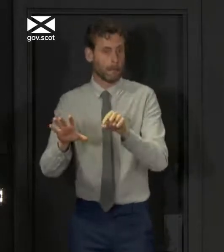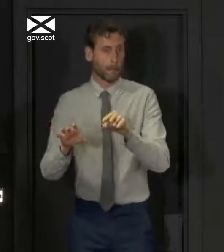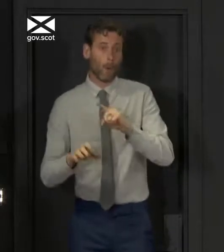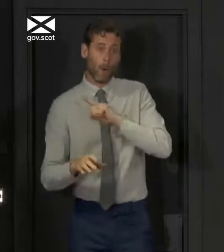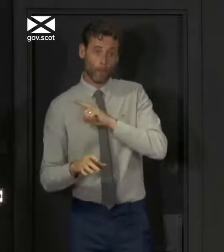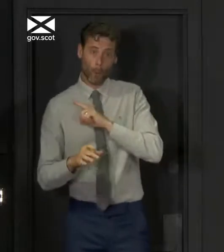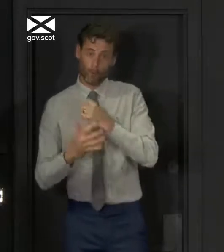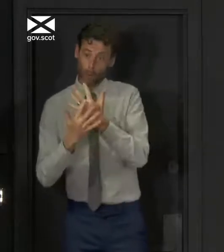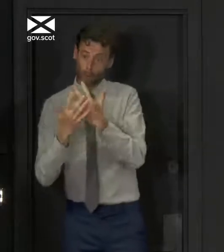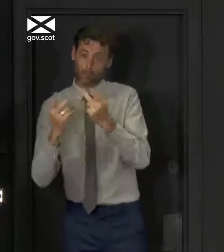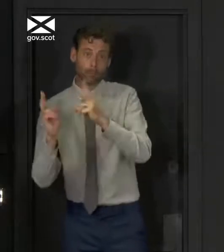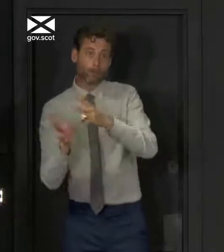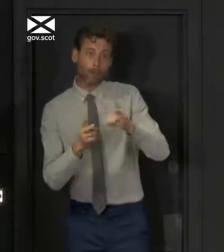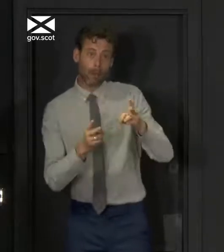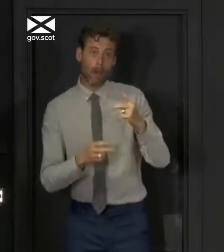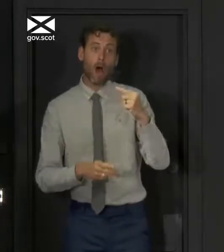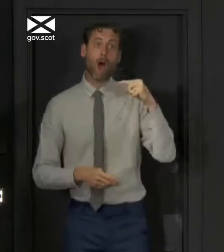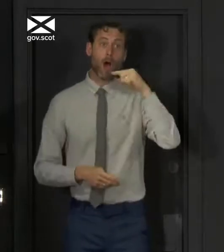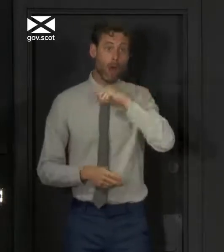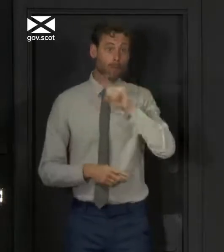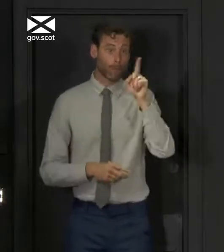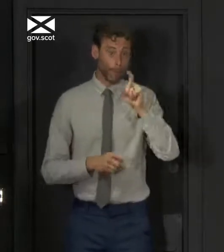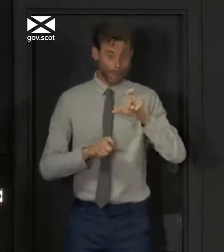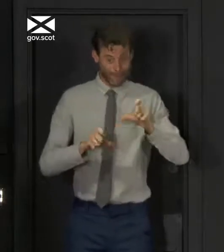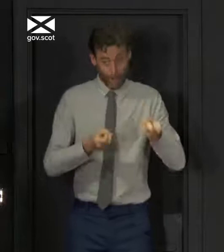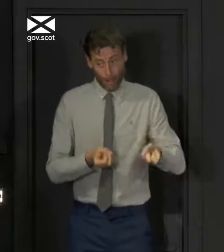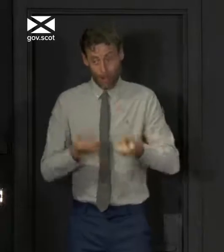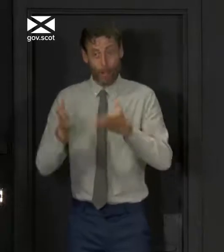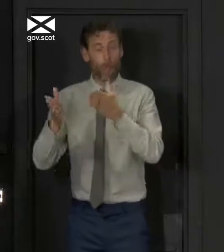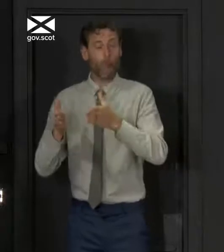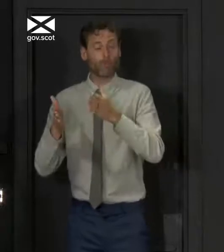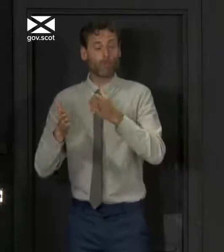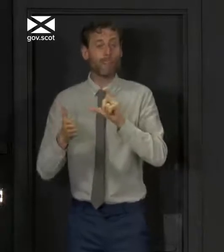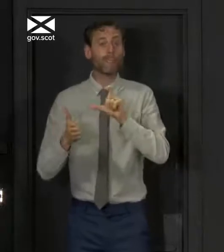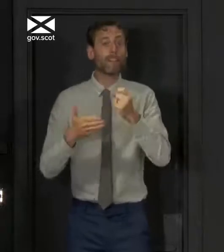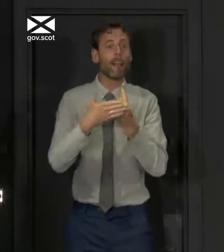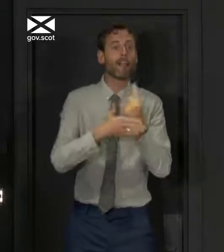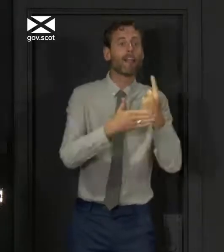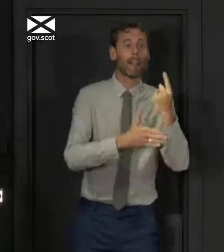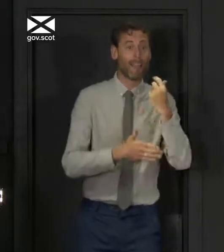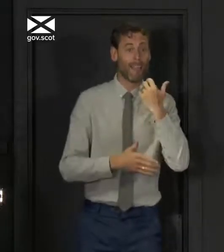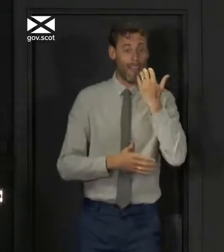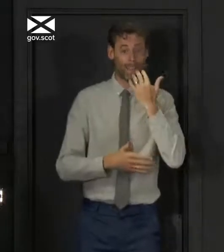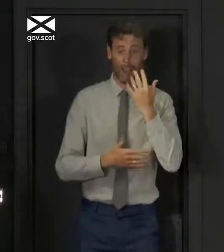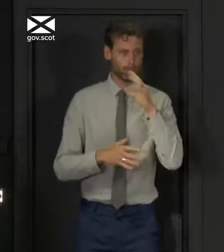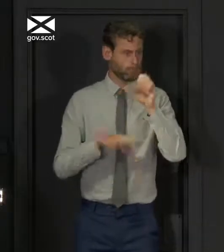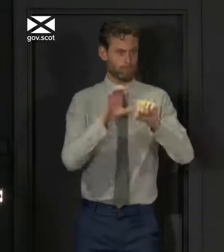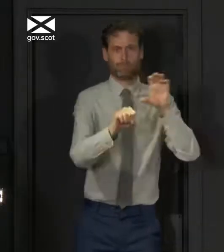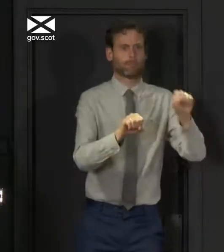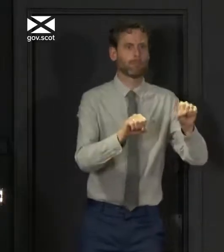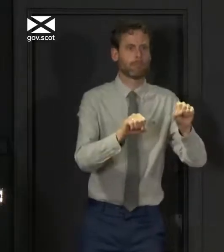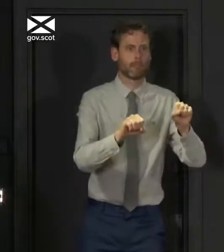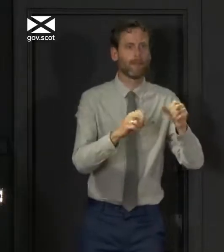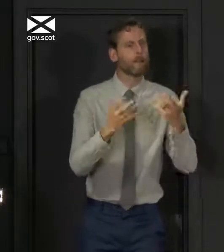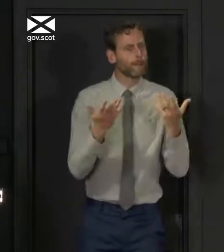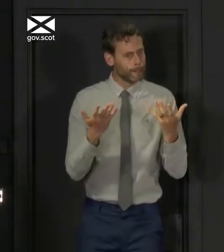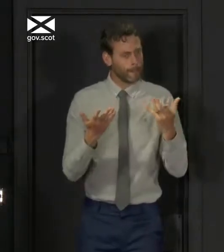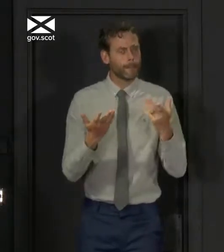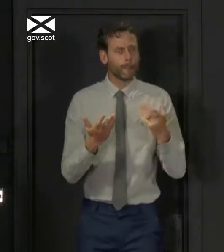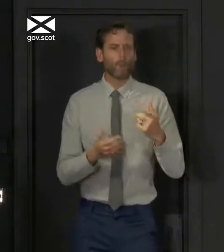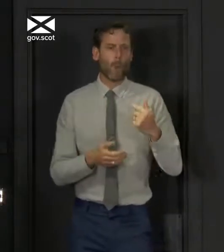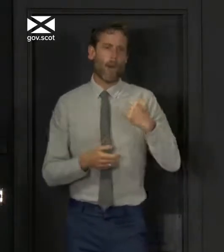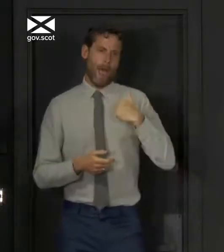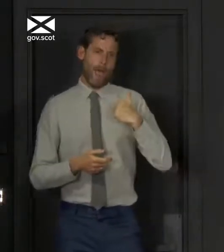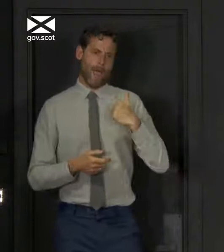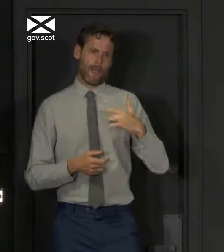many. Hundreds of people are still in hospital and new infections are still being identified in most health board areas. As I said